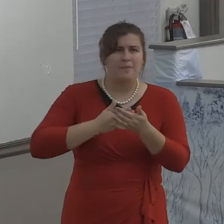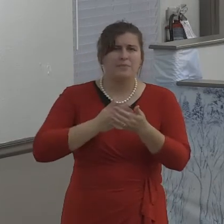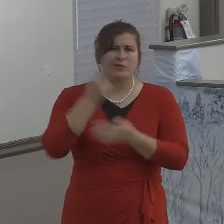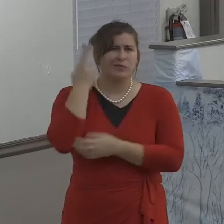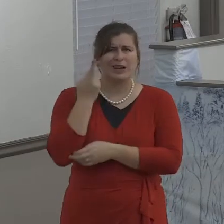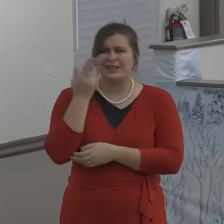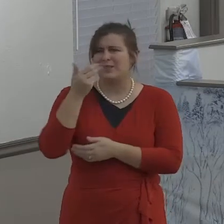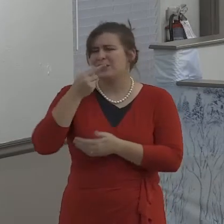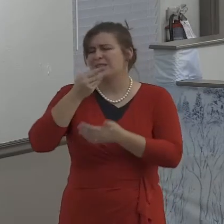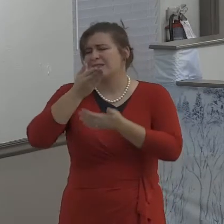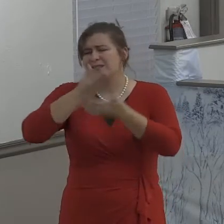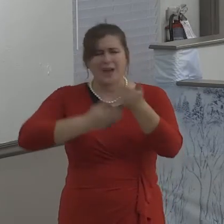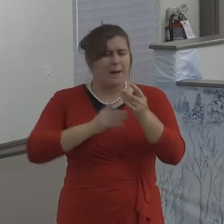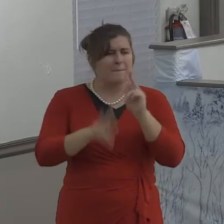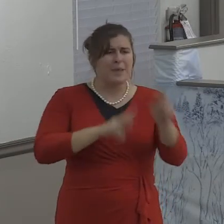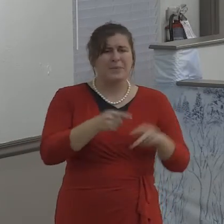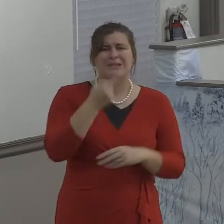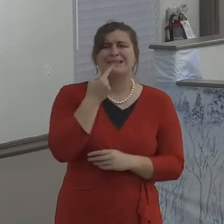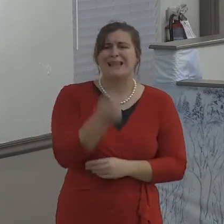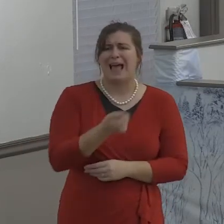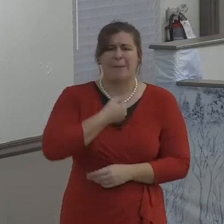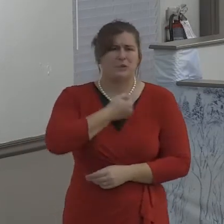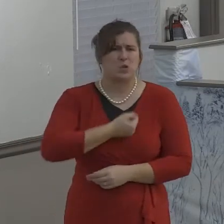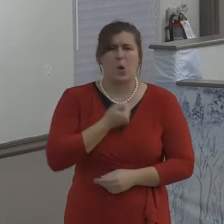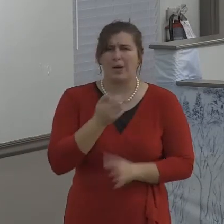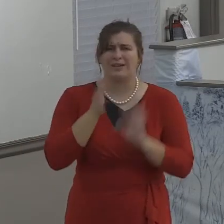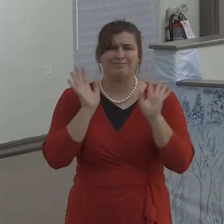the whole of the problem.